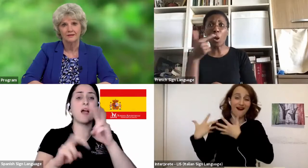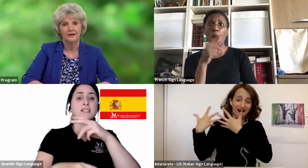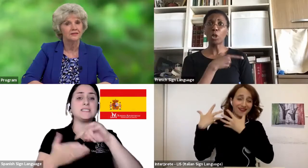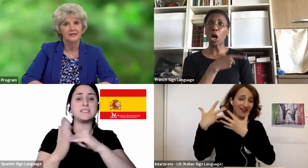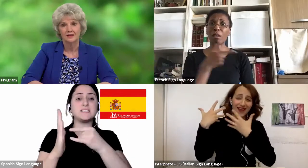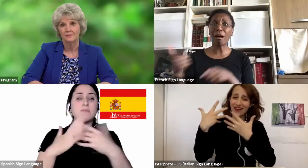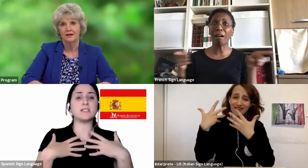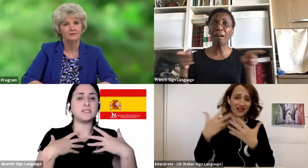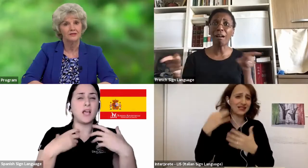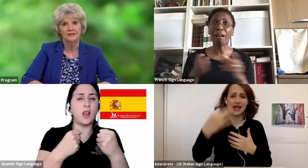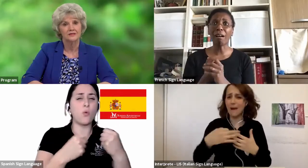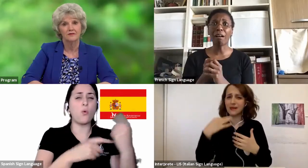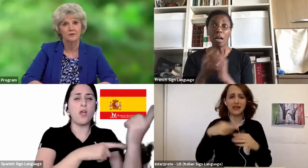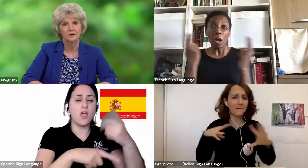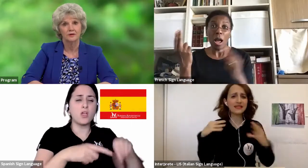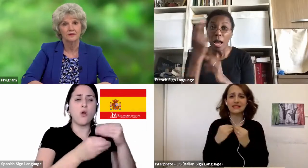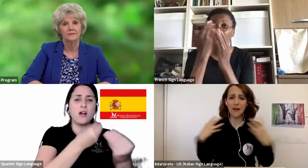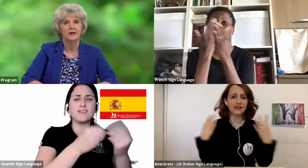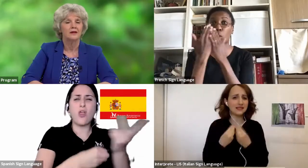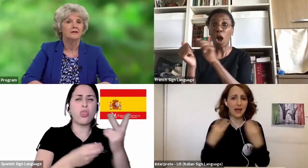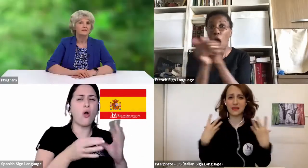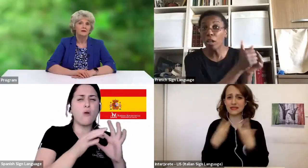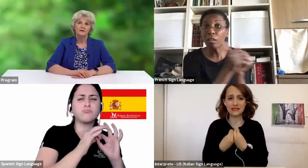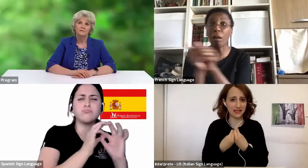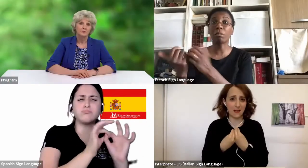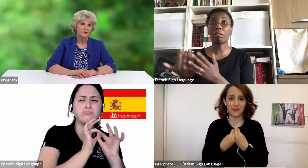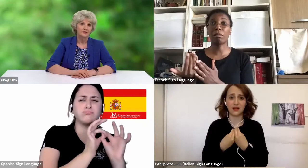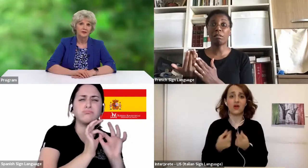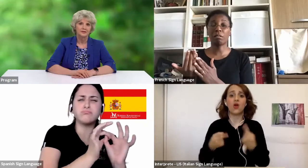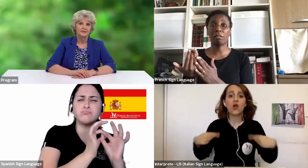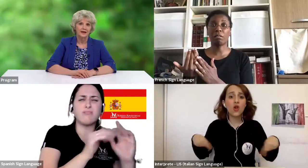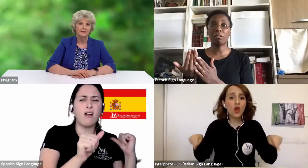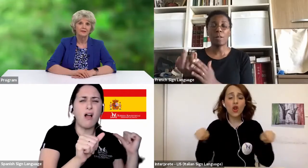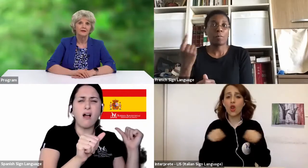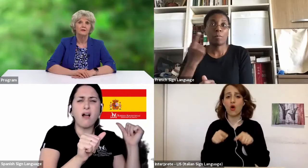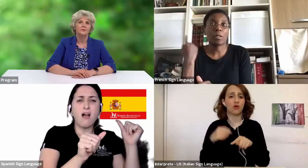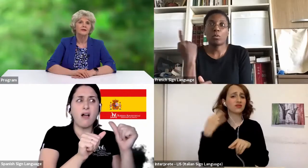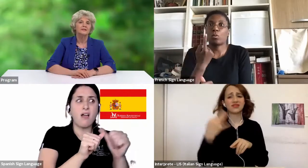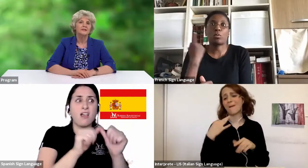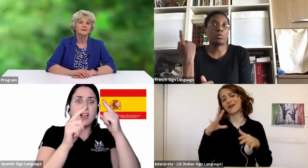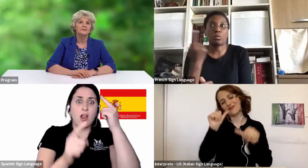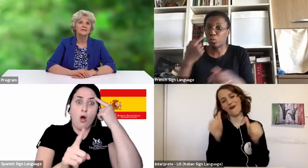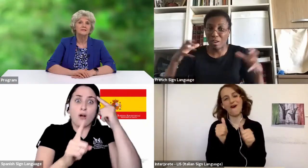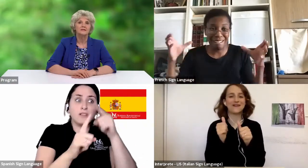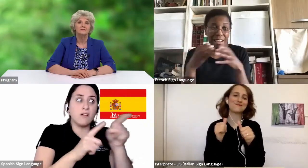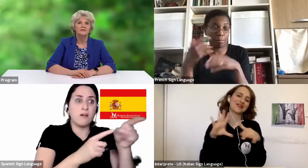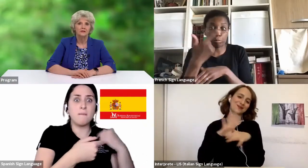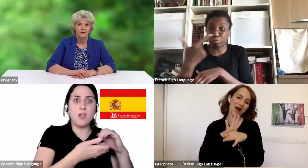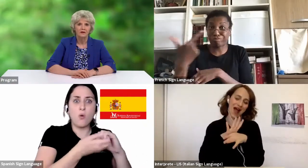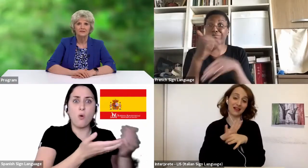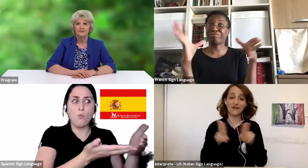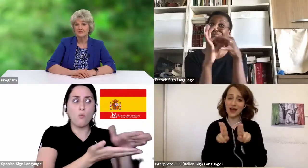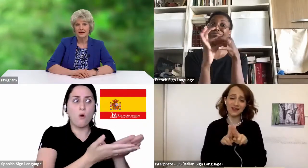been a team in every sense of the word. The thought of my brother-in-law's death brought a deep sense of